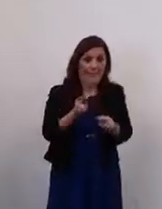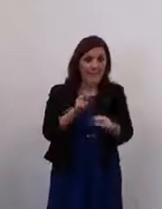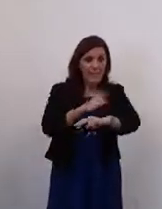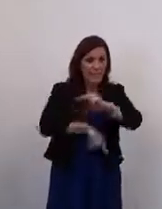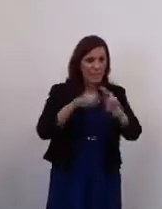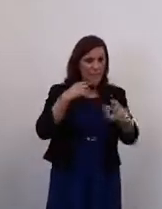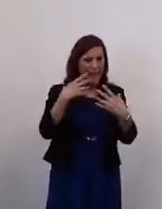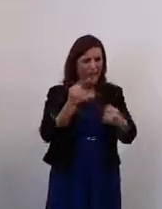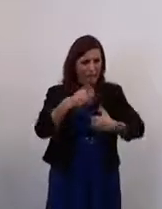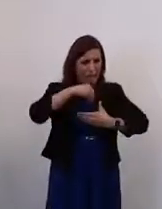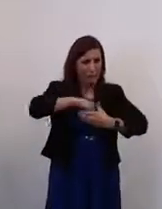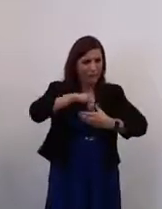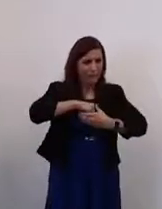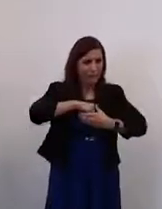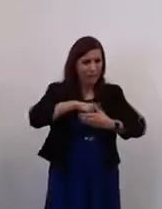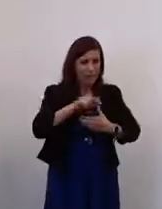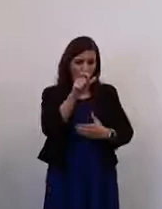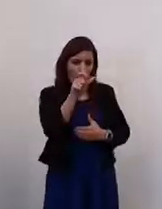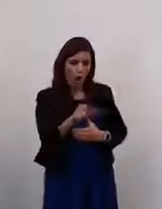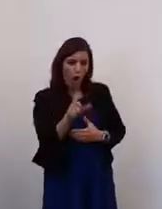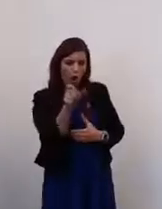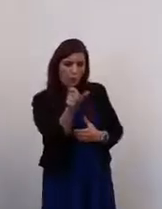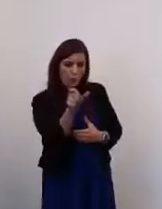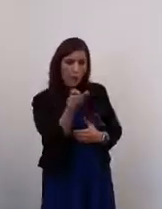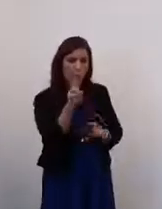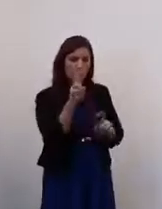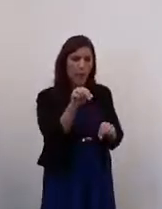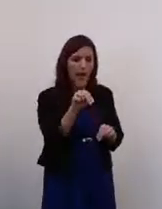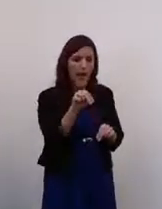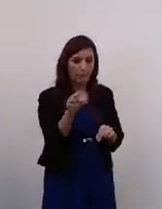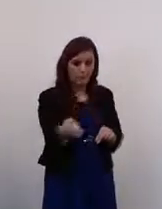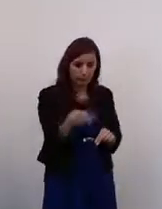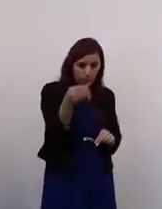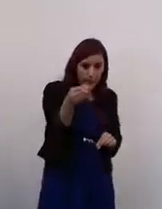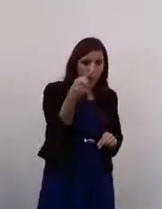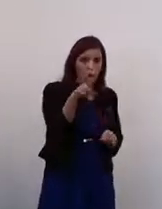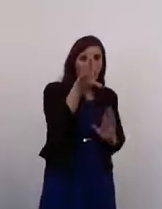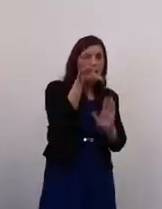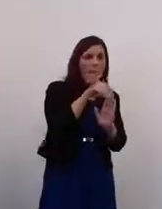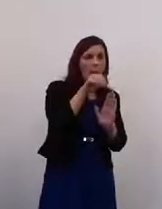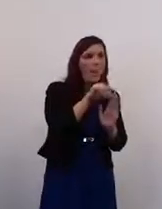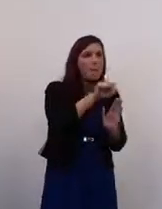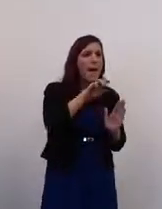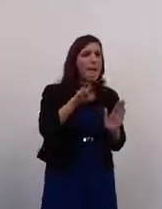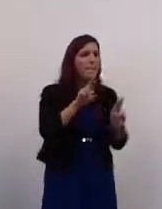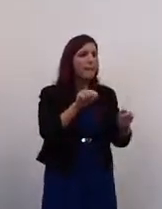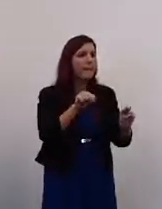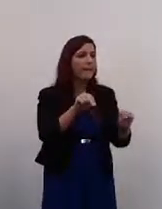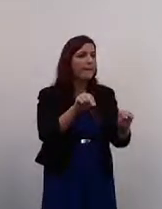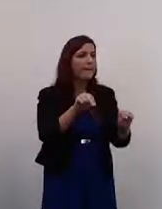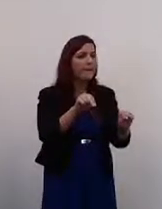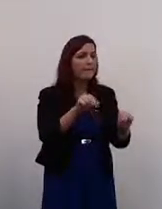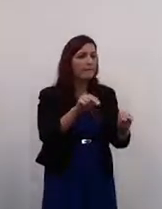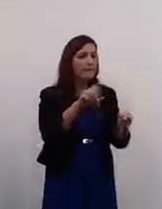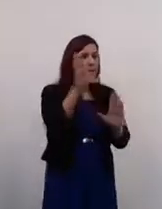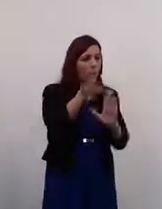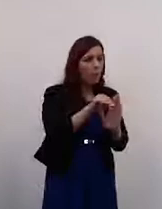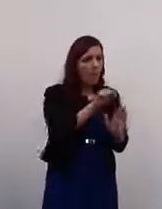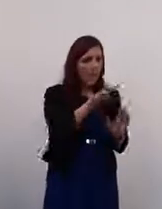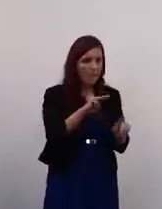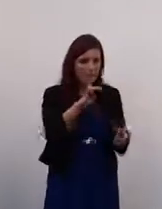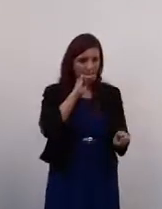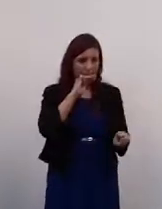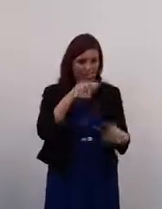card, whether it's a physical card that people can access from your site or they can download the app, means that people have